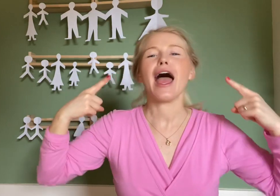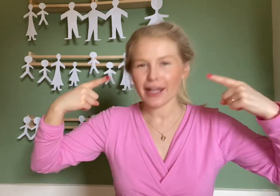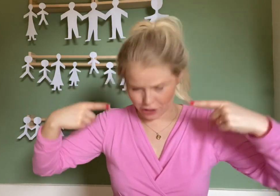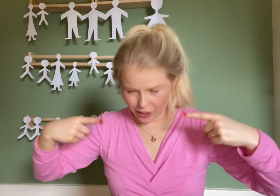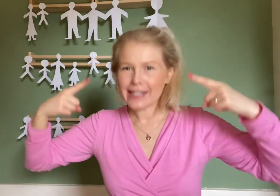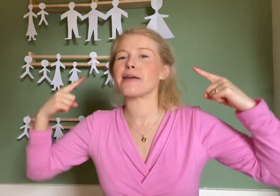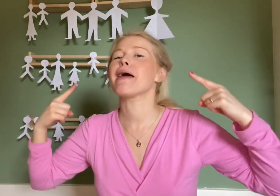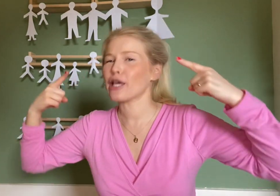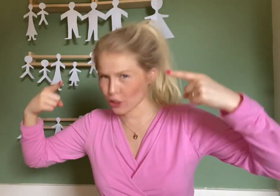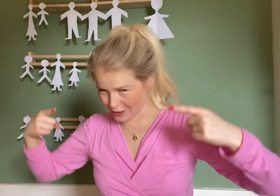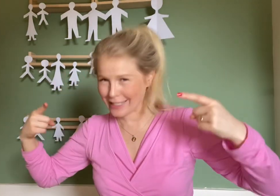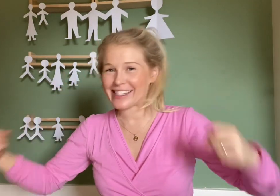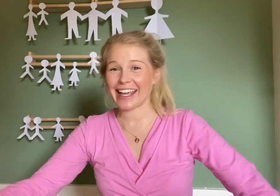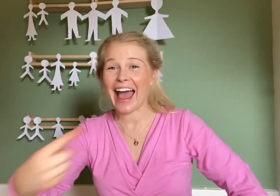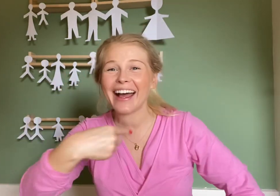They're making you dizzy yet?